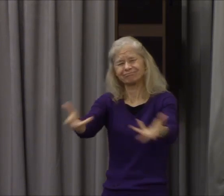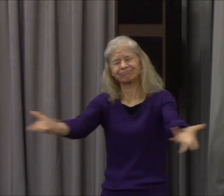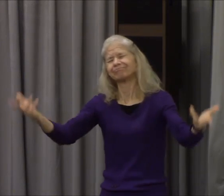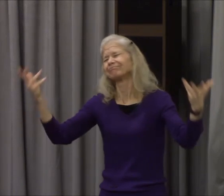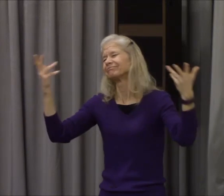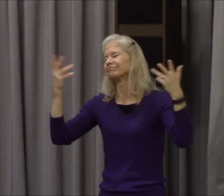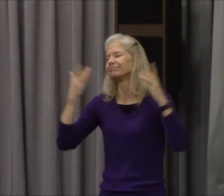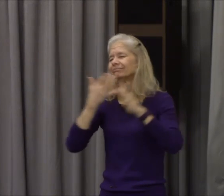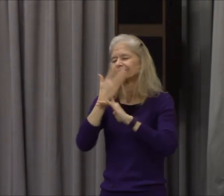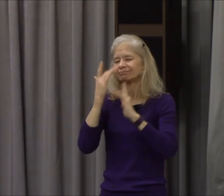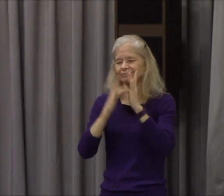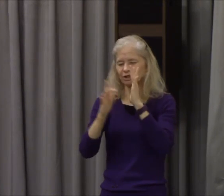amen amen amen